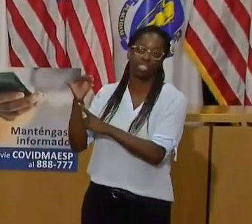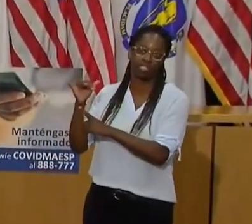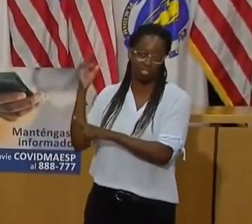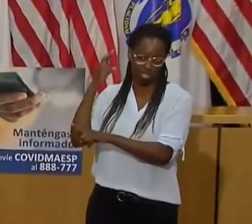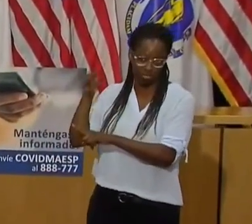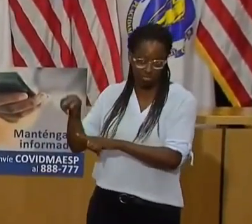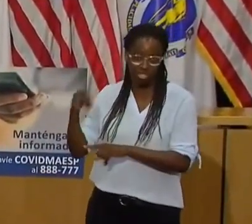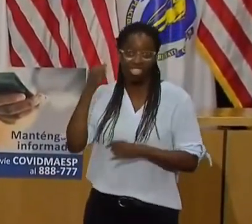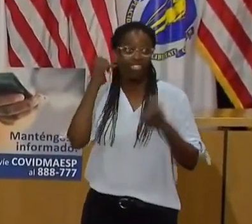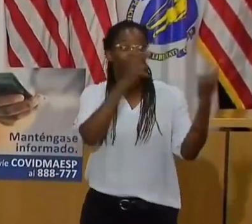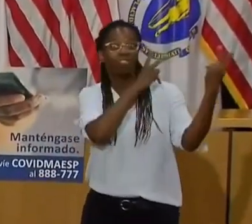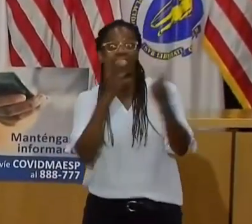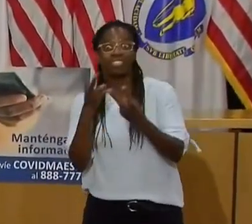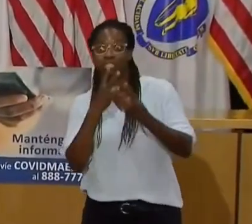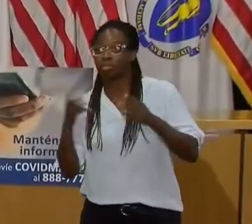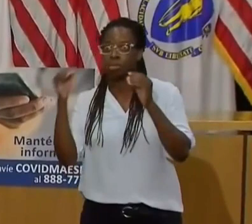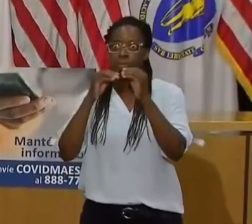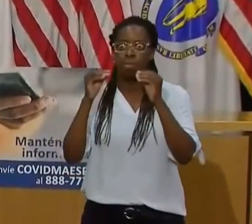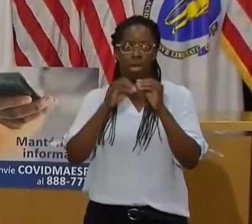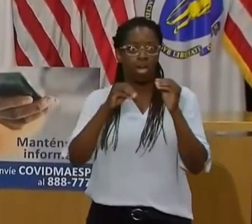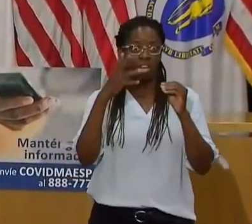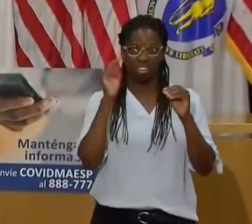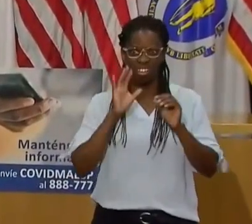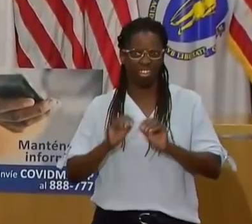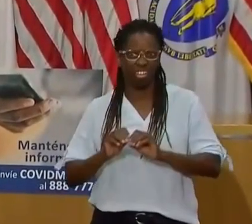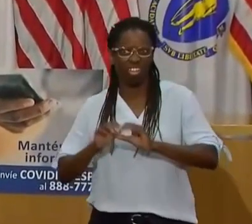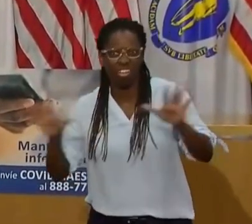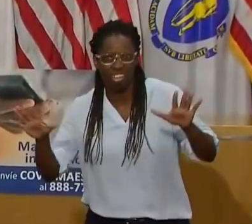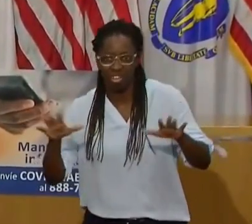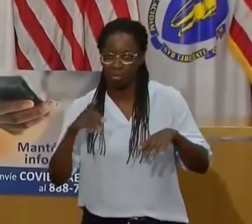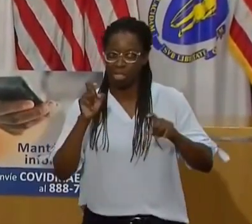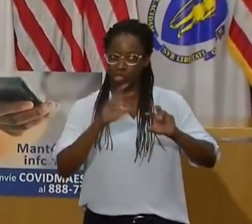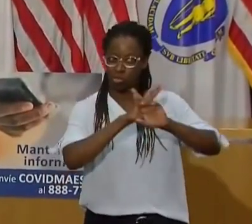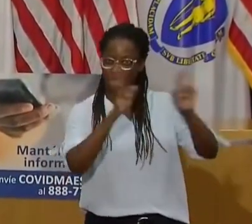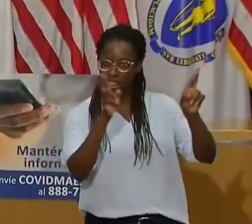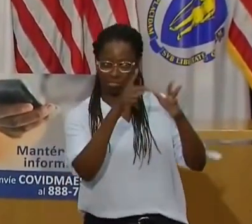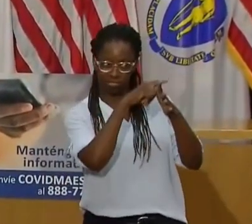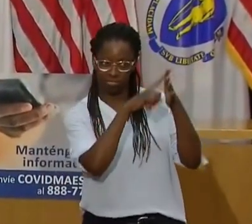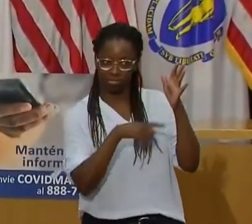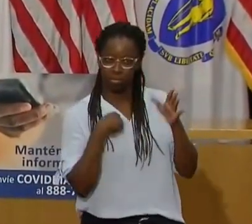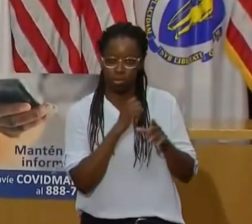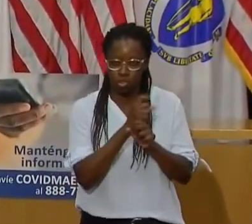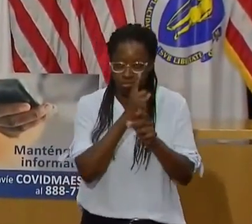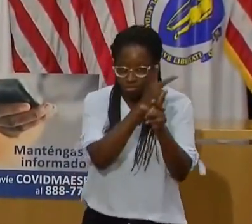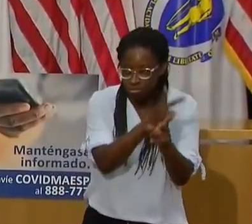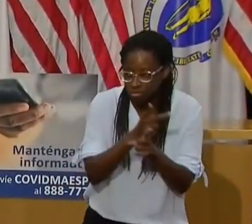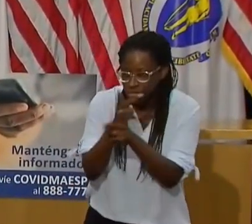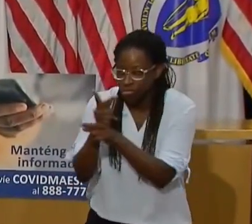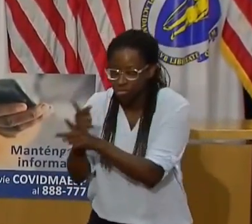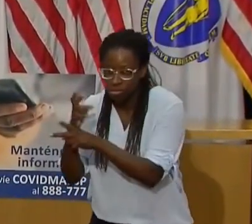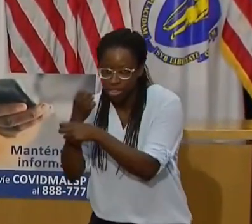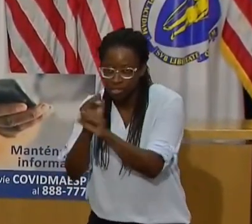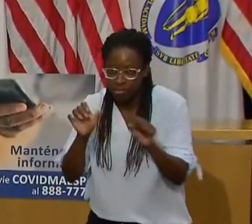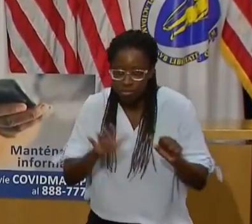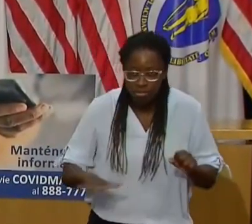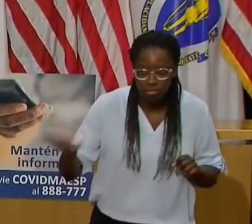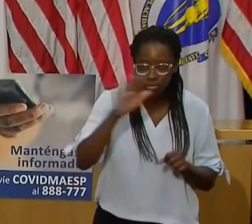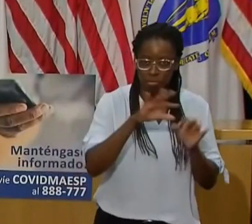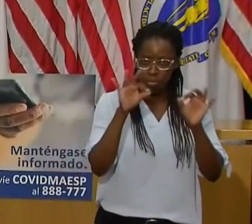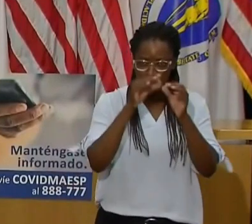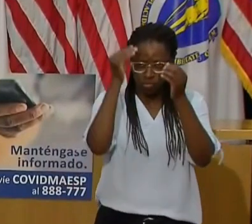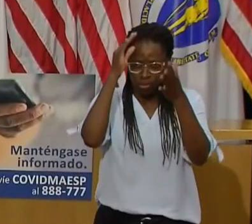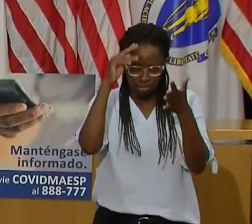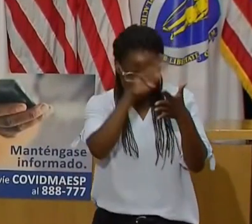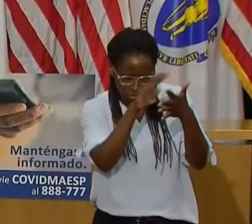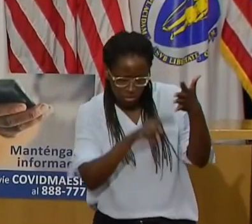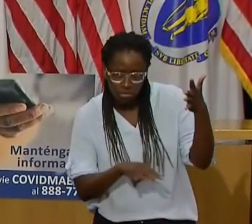Data monitored by MassDOT shows that there has been a gradual but steady increase in travel since March, both on our roads and at Logan